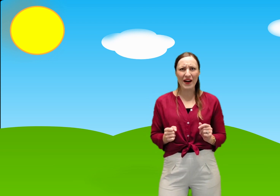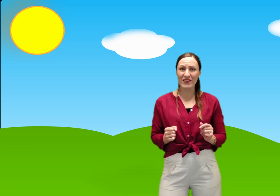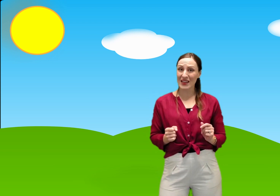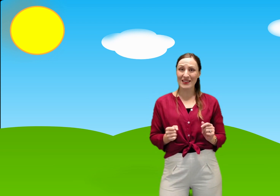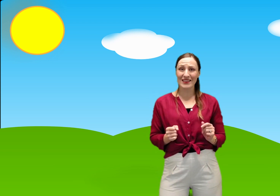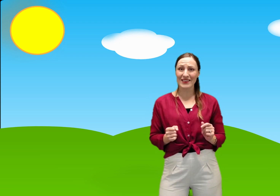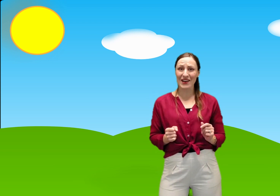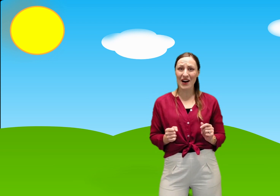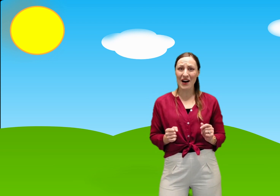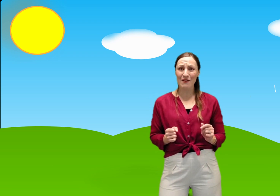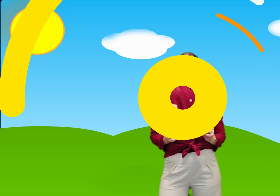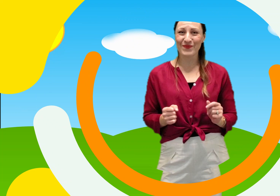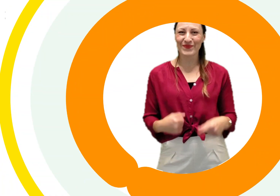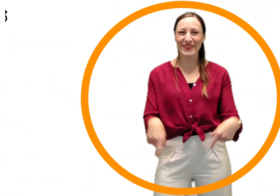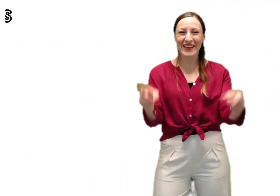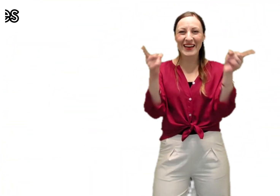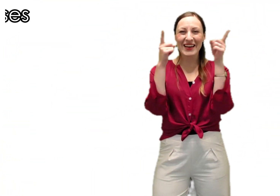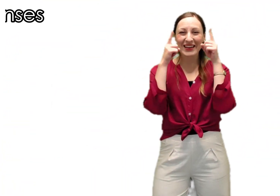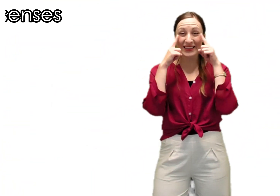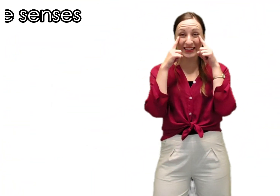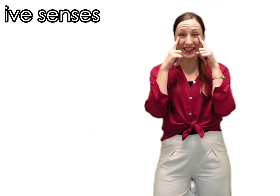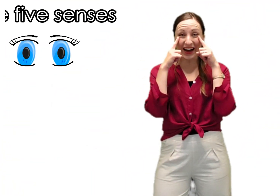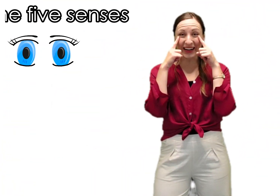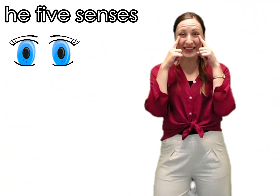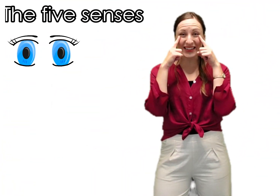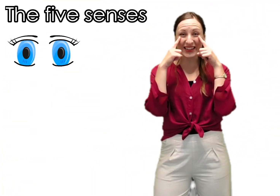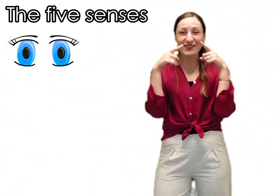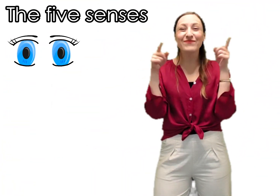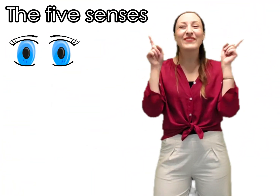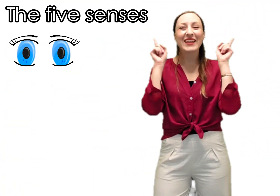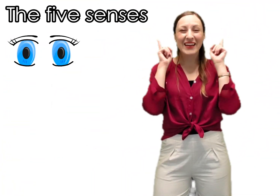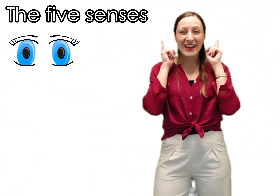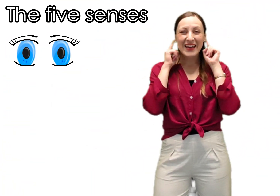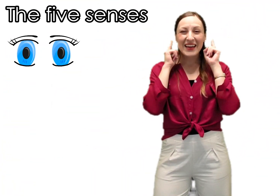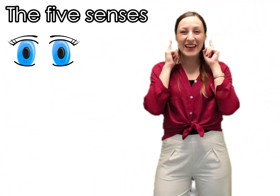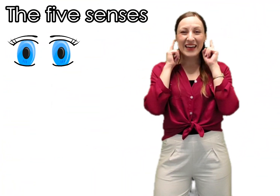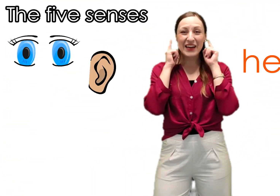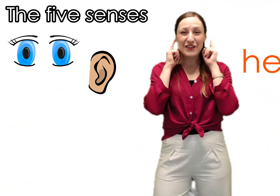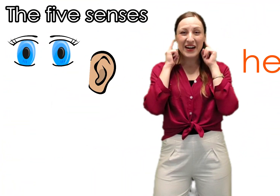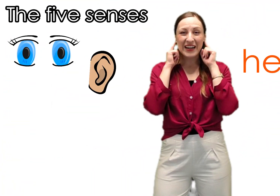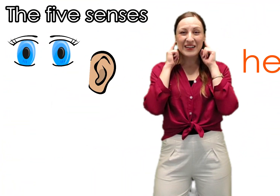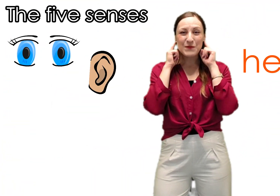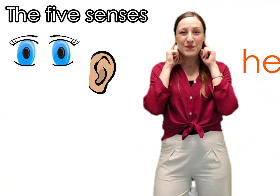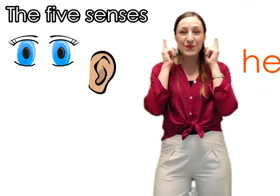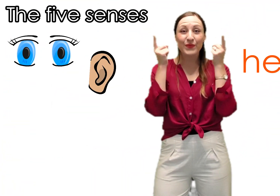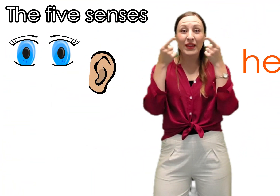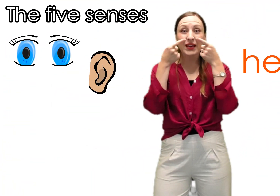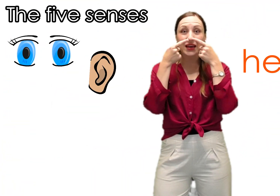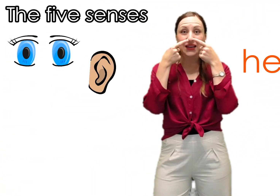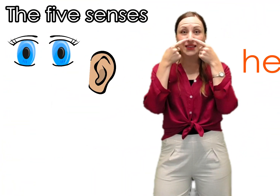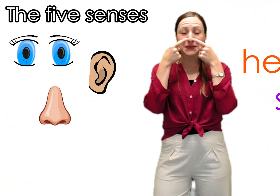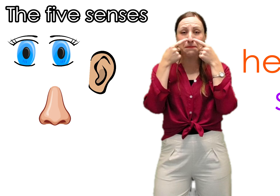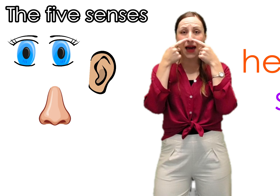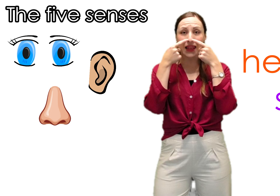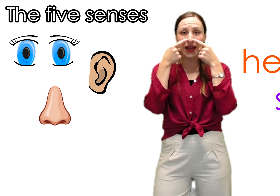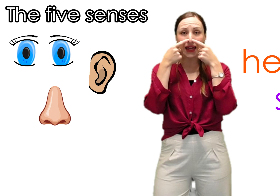five senses are sight hearing smelling